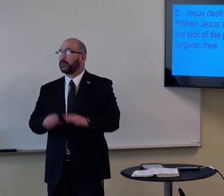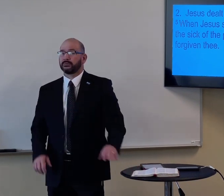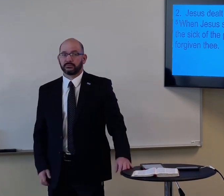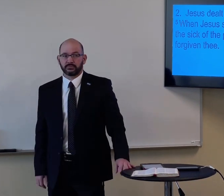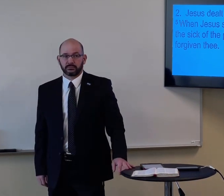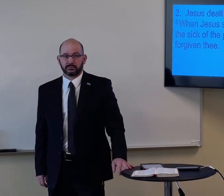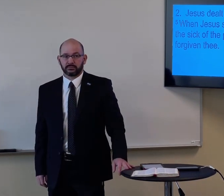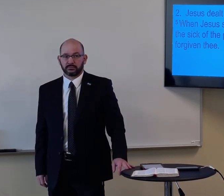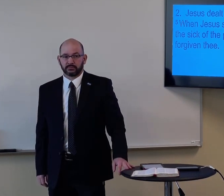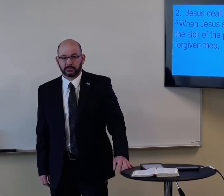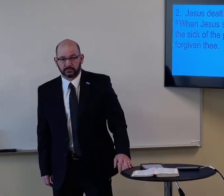For example,